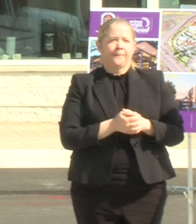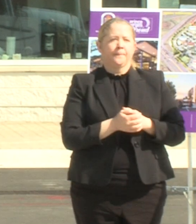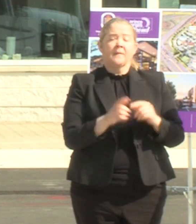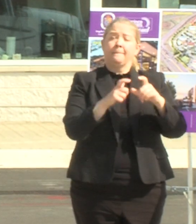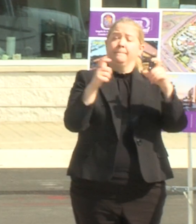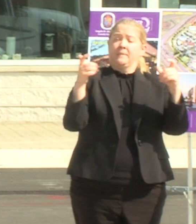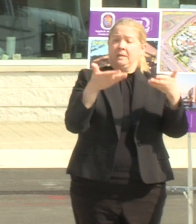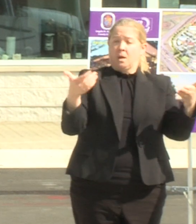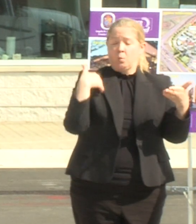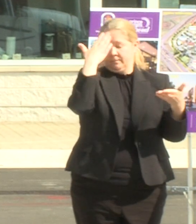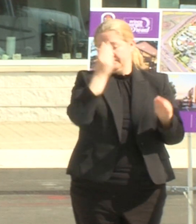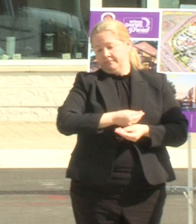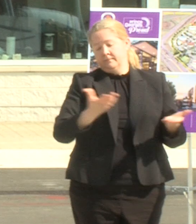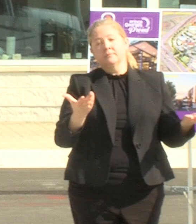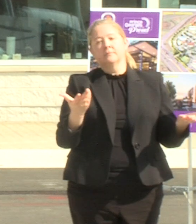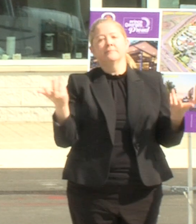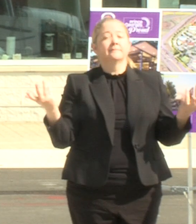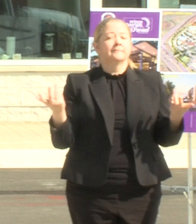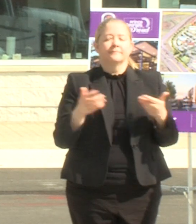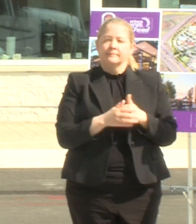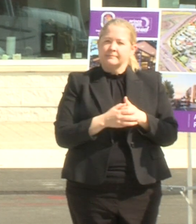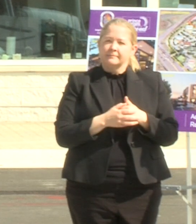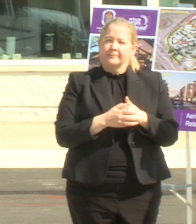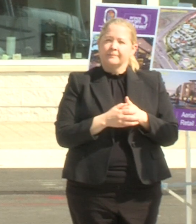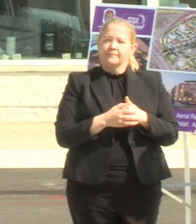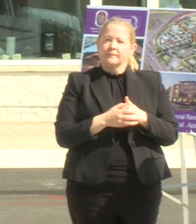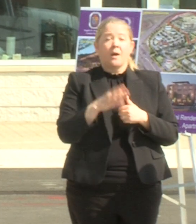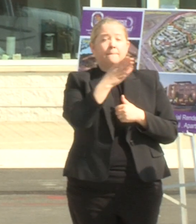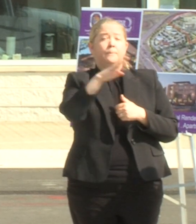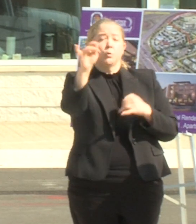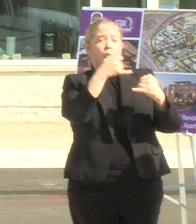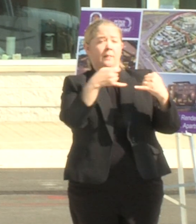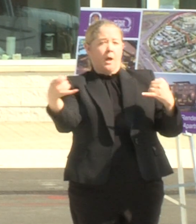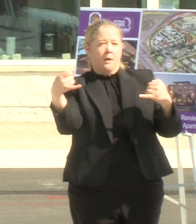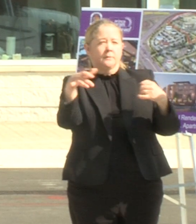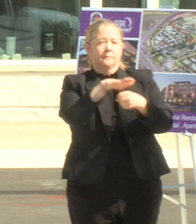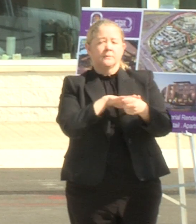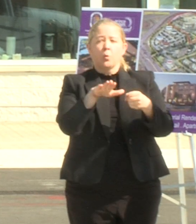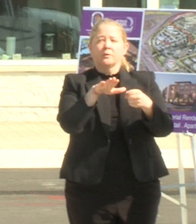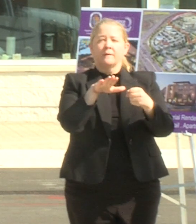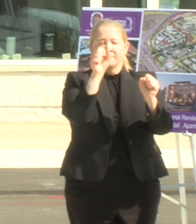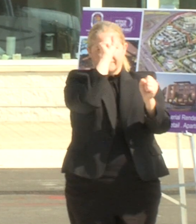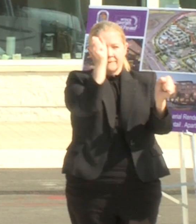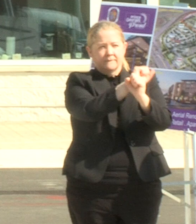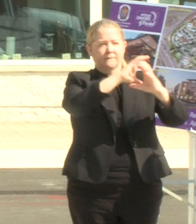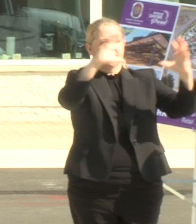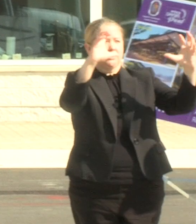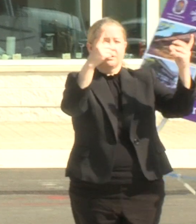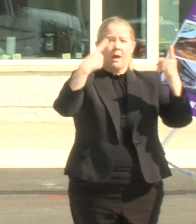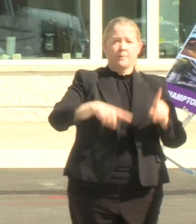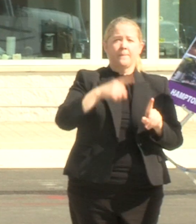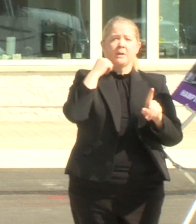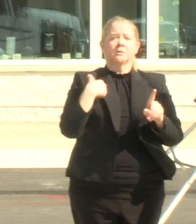big thing that i will say is this uh the blue line corridor vision materialized because there was about